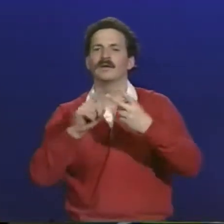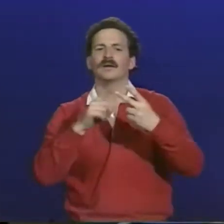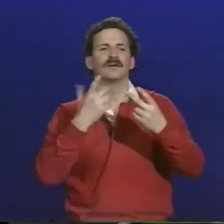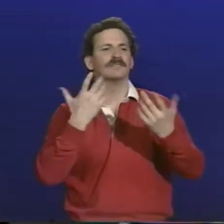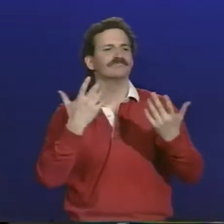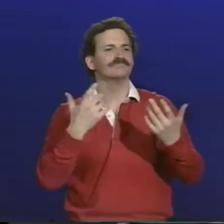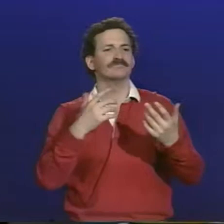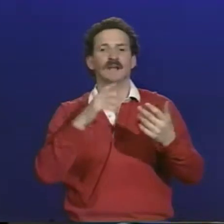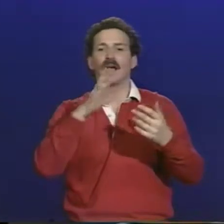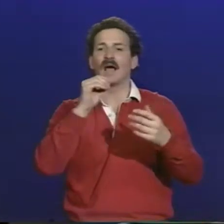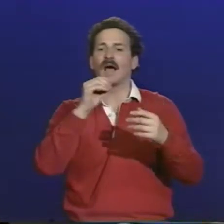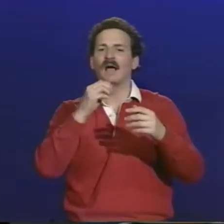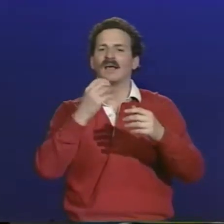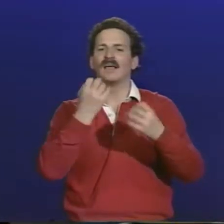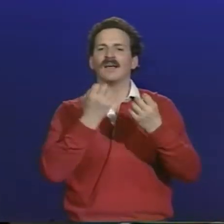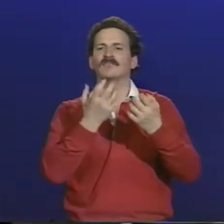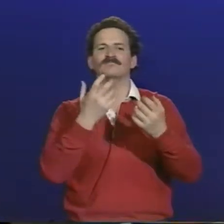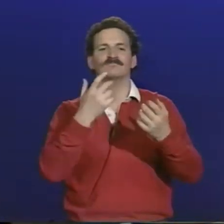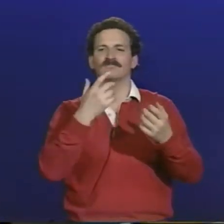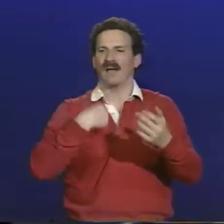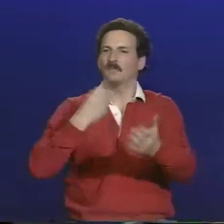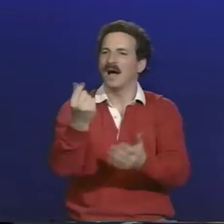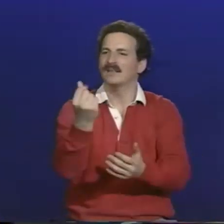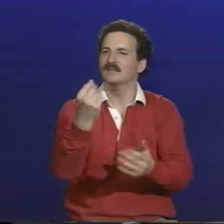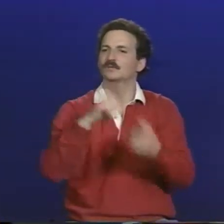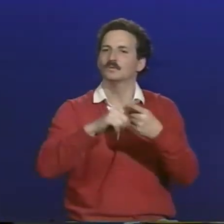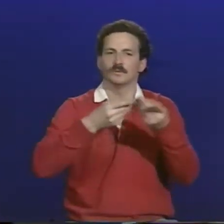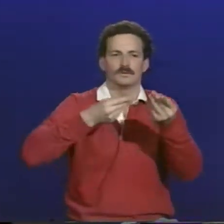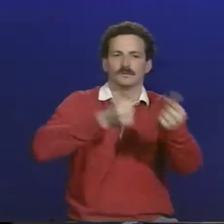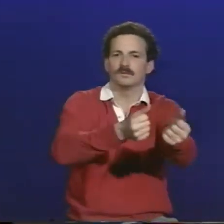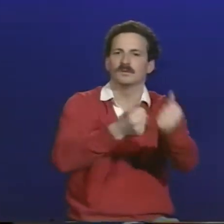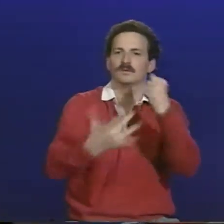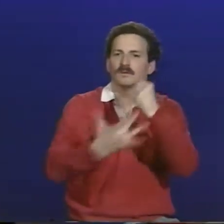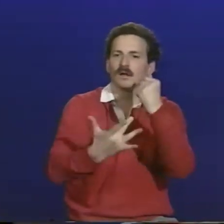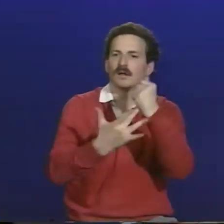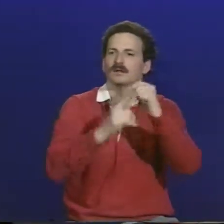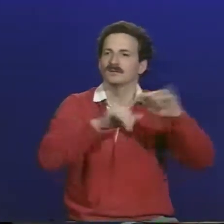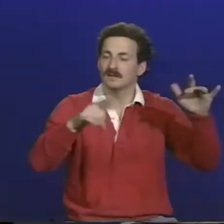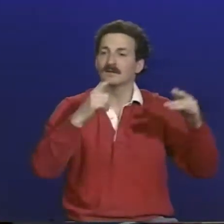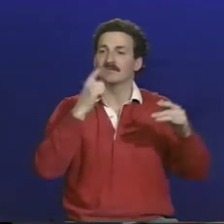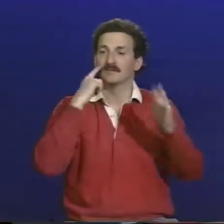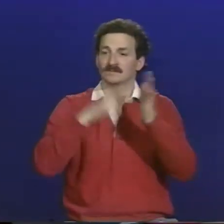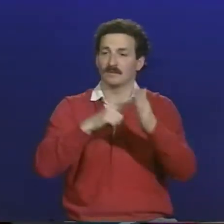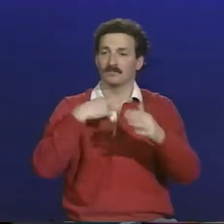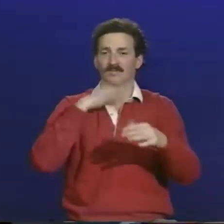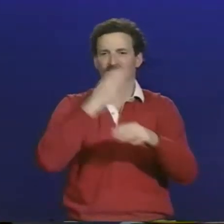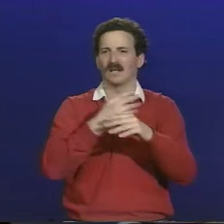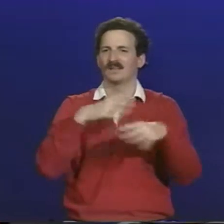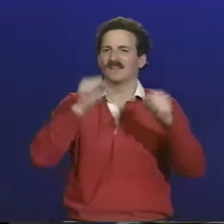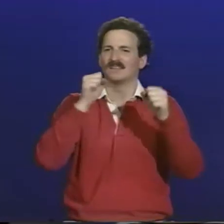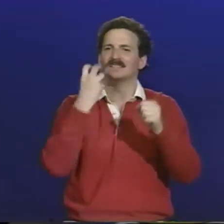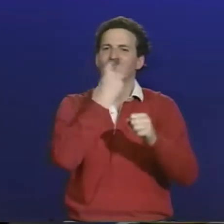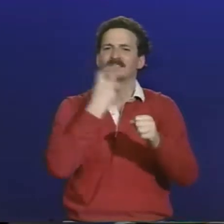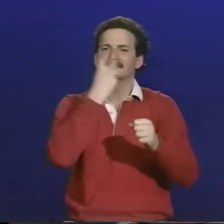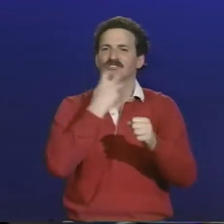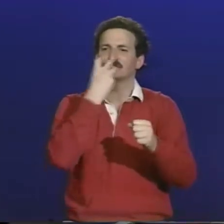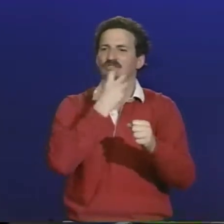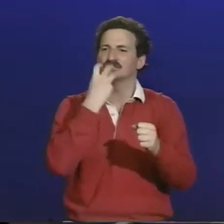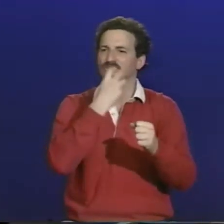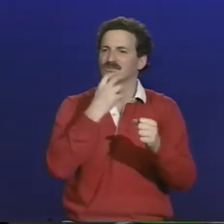come a long way from that. They've started computerizing. And I recognize that they have had the wherewithal to keep up technologically with these kinds